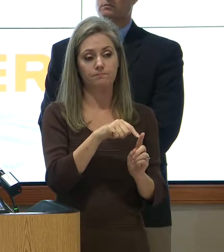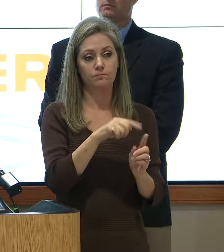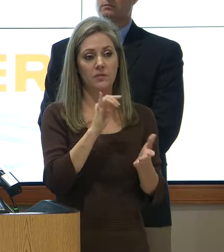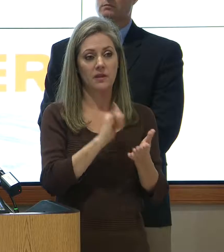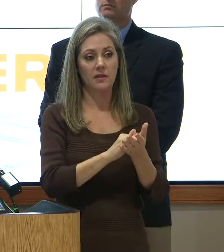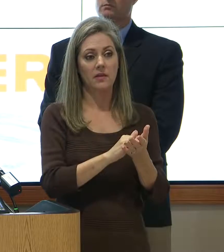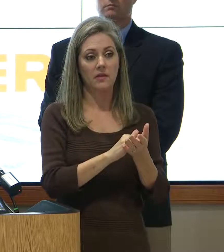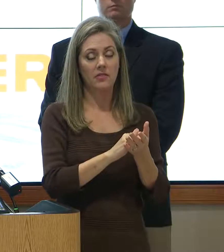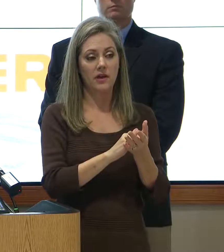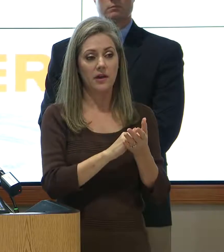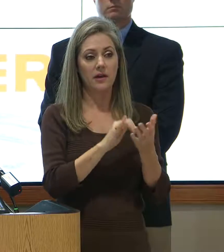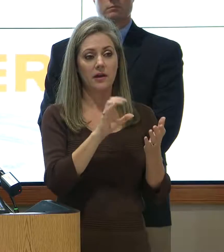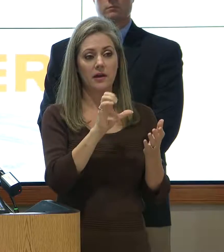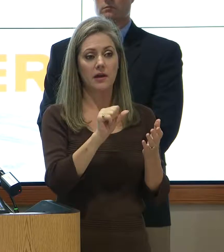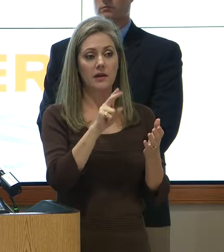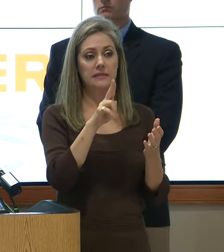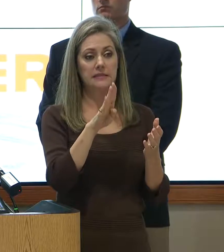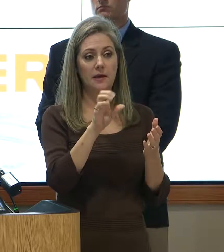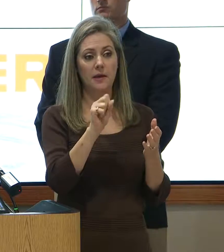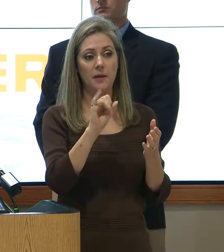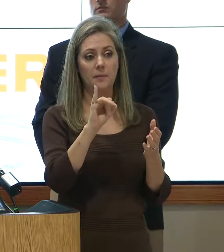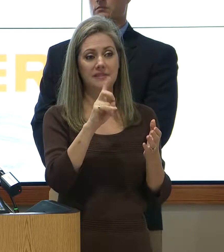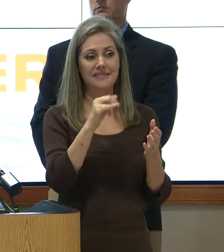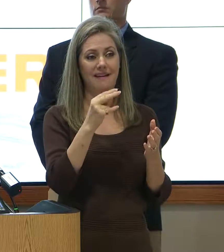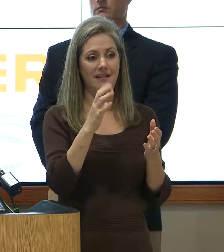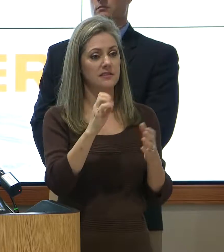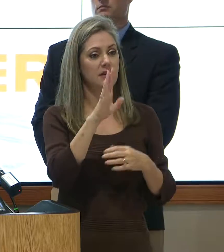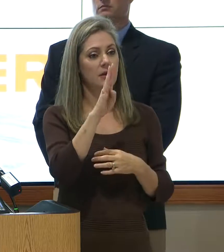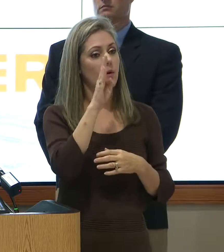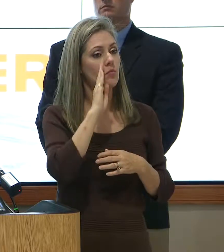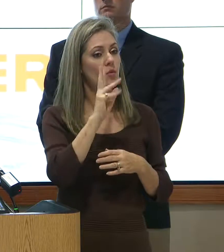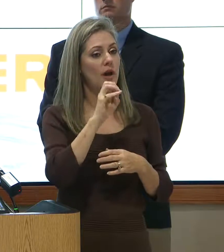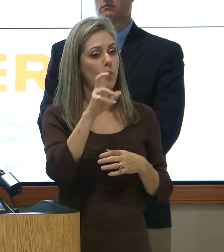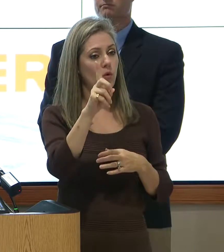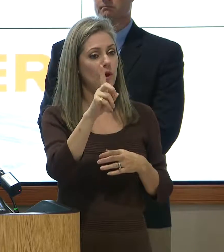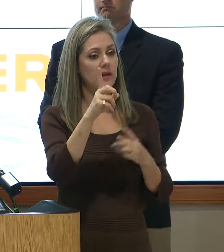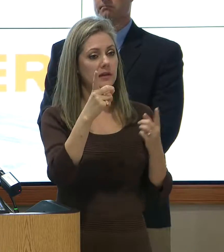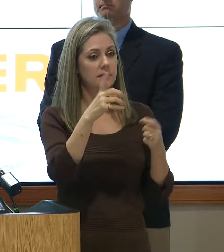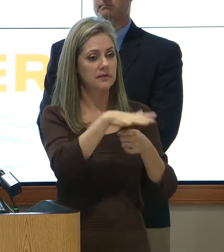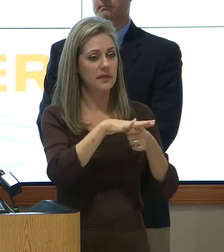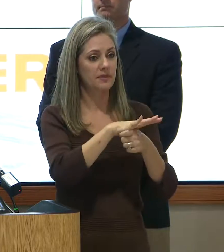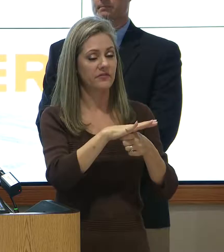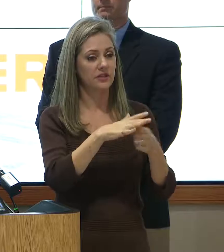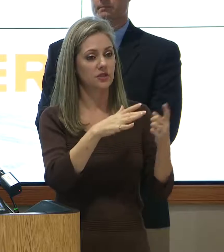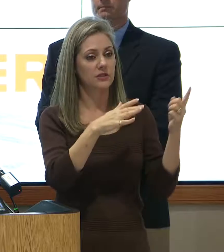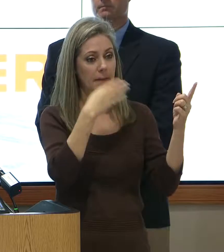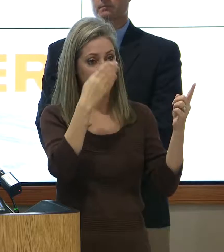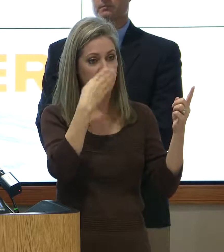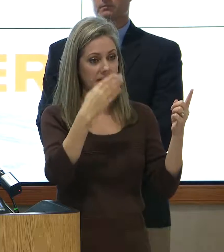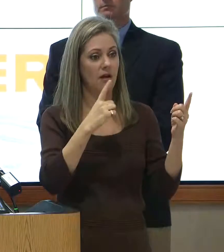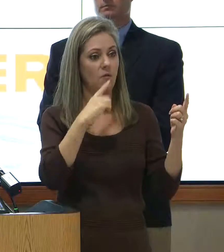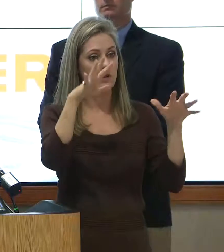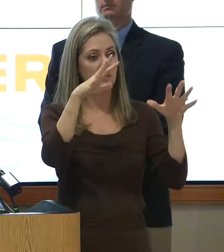subsidence issue when the Brownwood subdivision in Baytown was sinking into the bay.